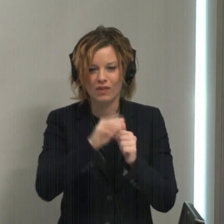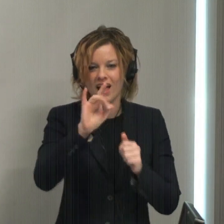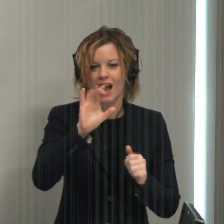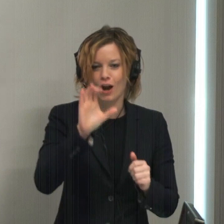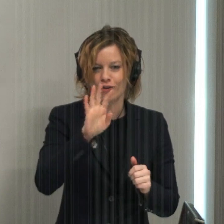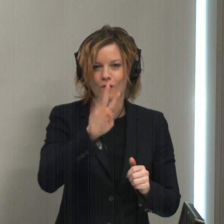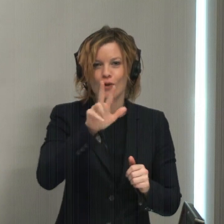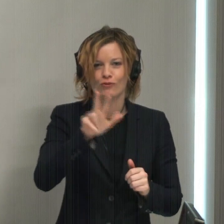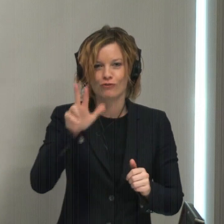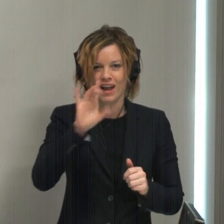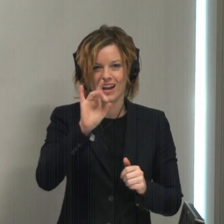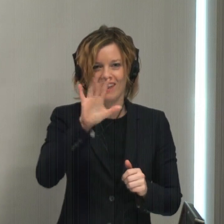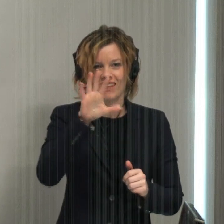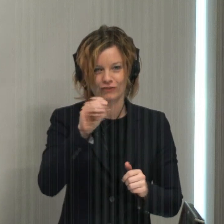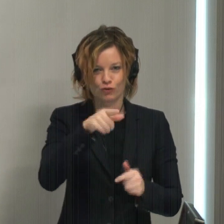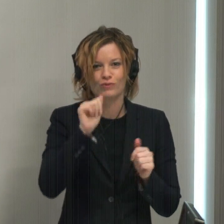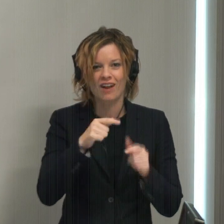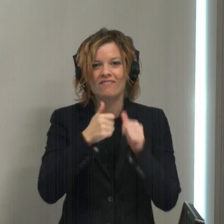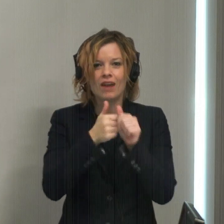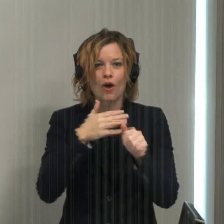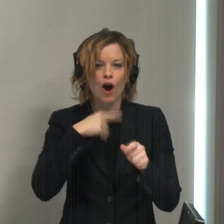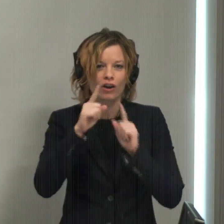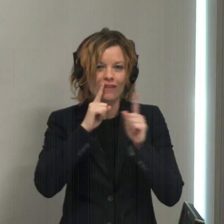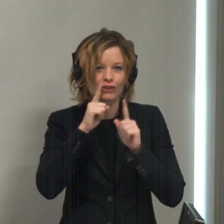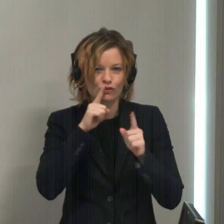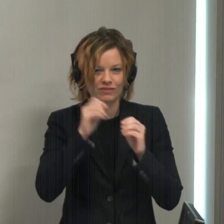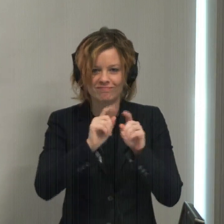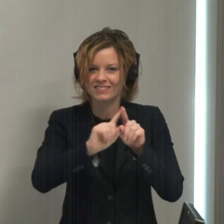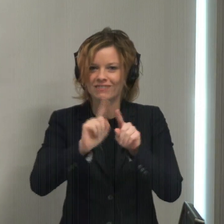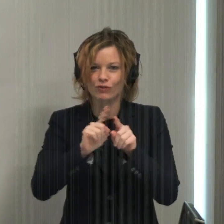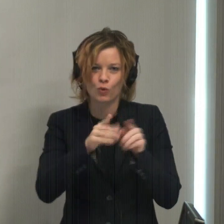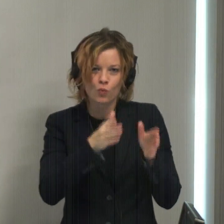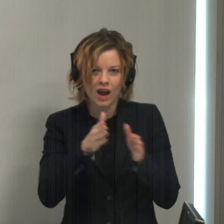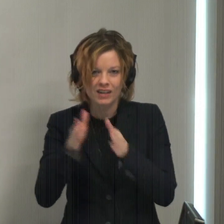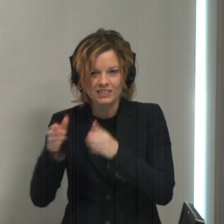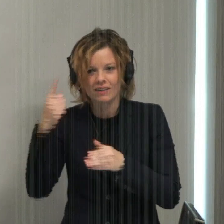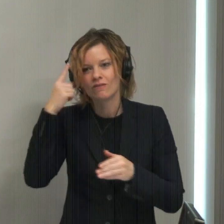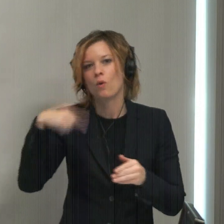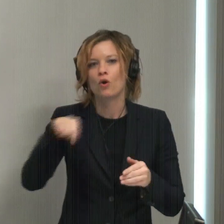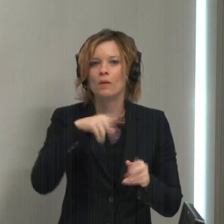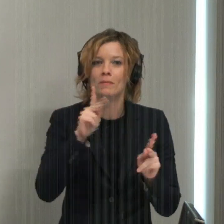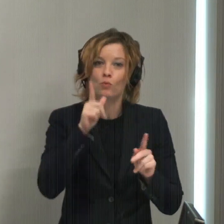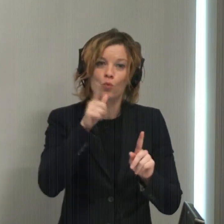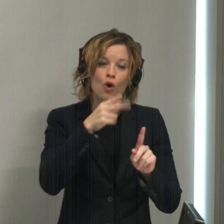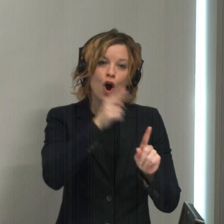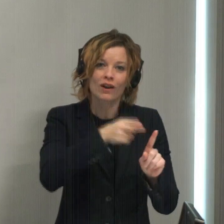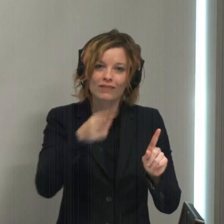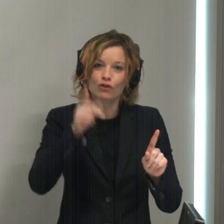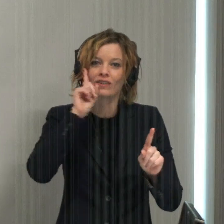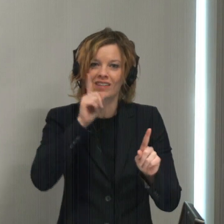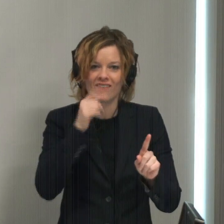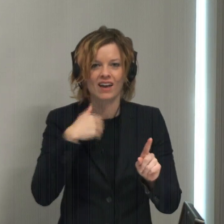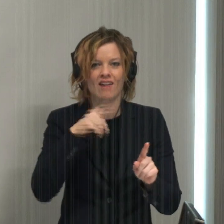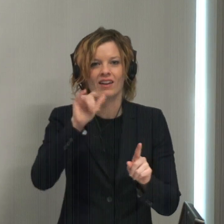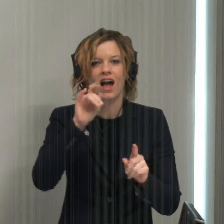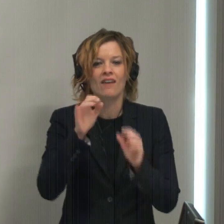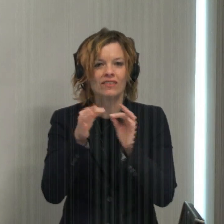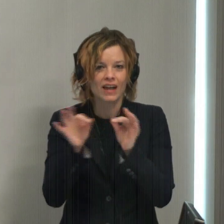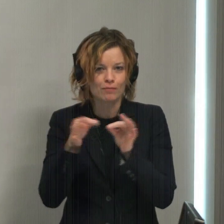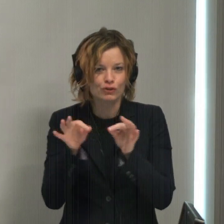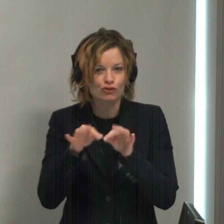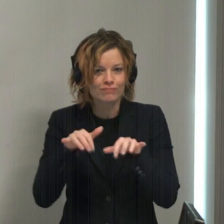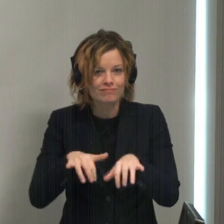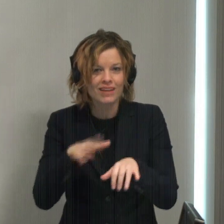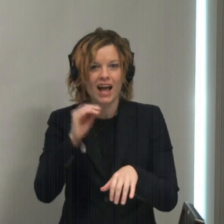-8850. You can follow today's conversation in a number of ways. For those who are hard of hearing or deaf, we have live captioning and a